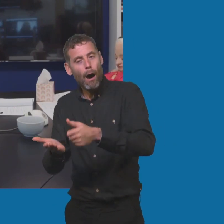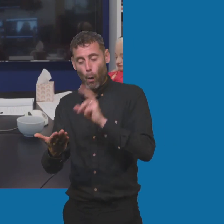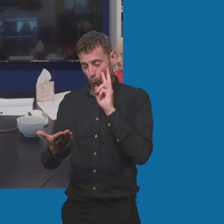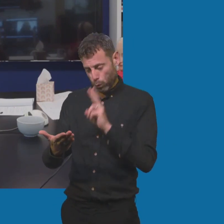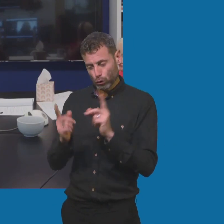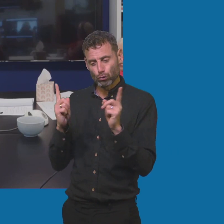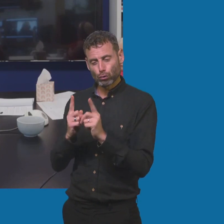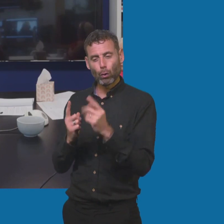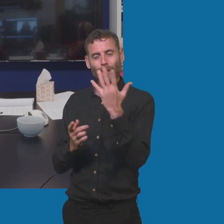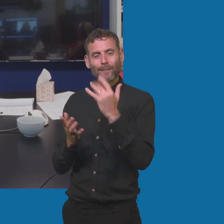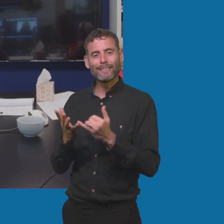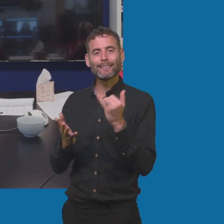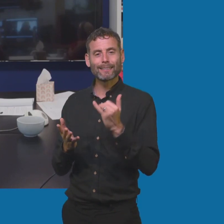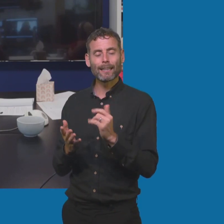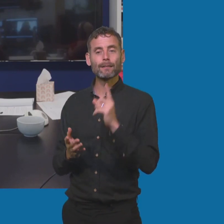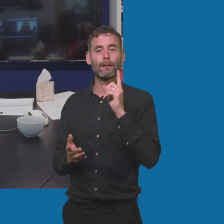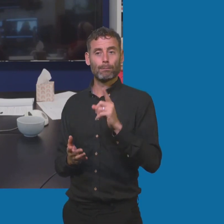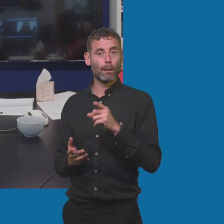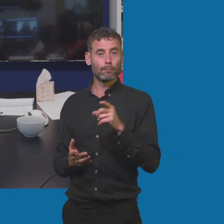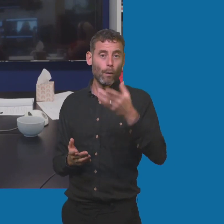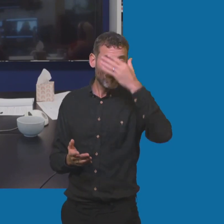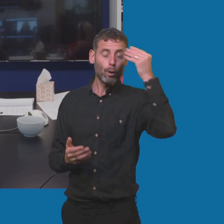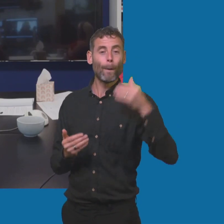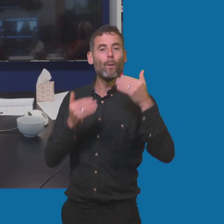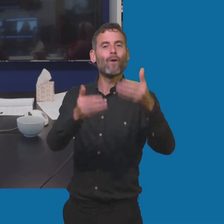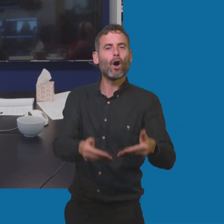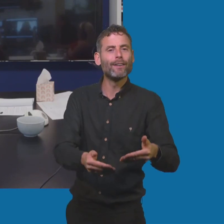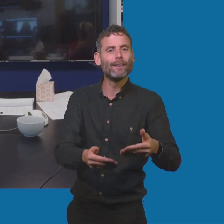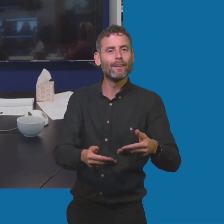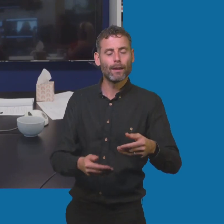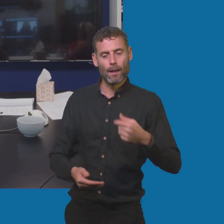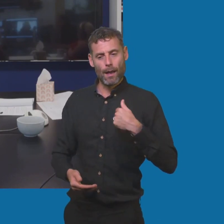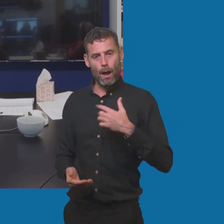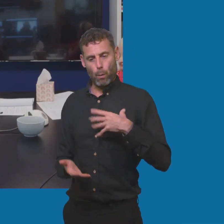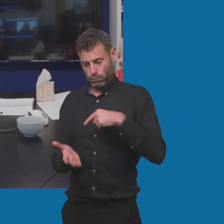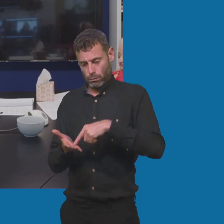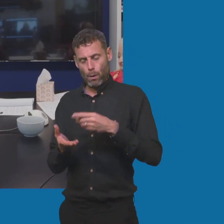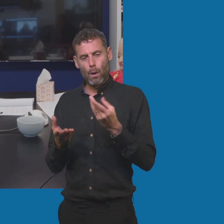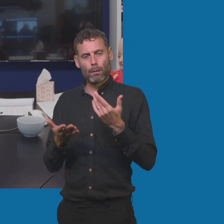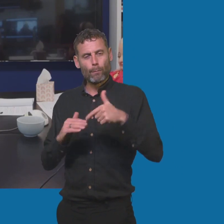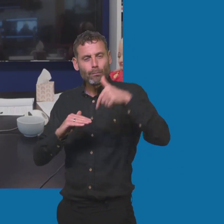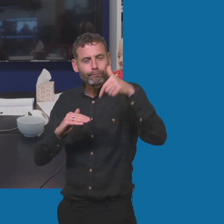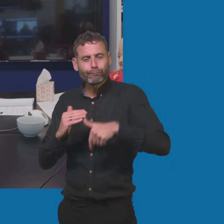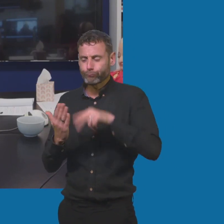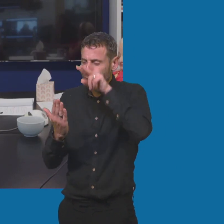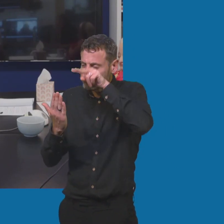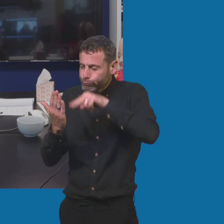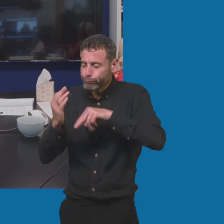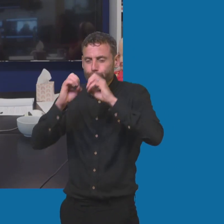time getting to know my story, it means so much to me and the fact that, you know, I've written a whole book,